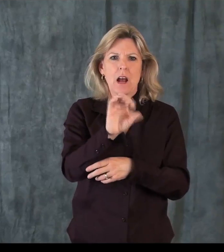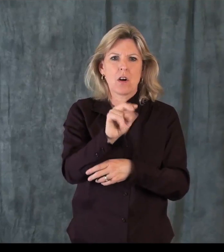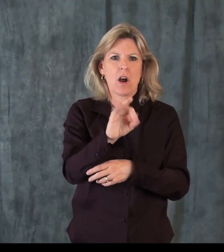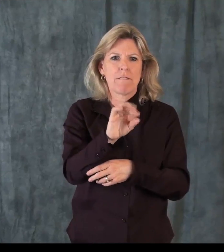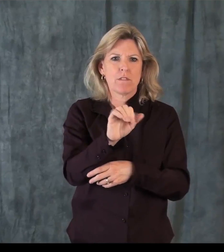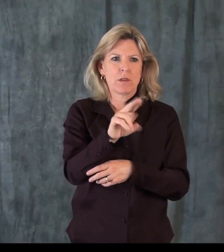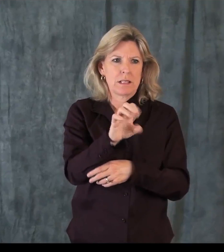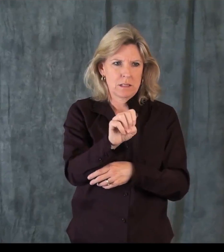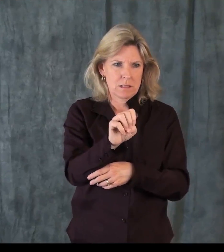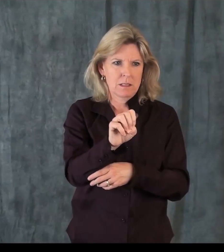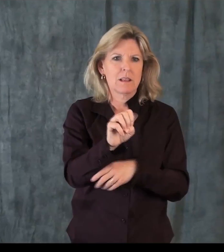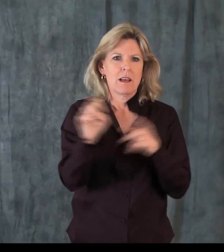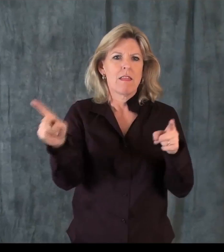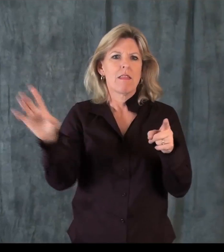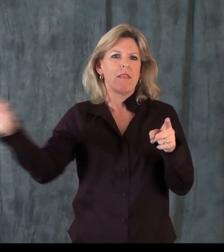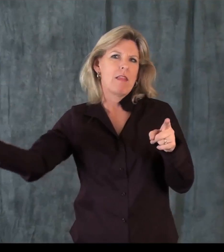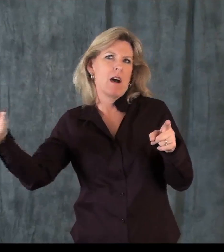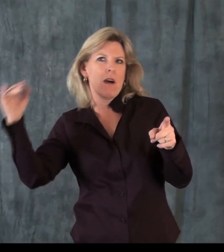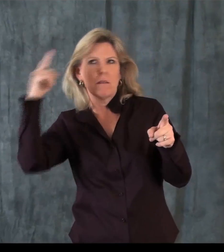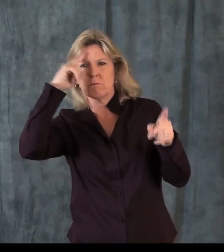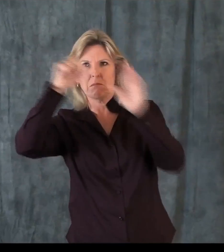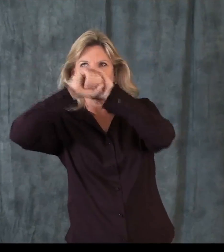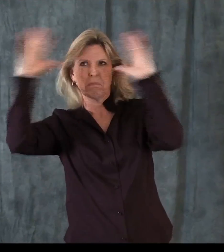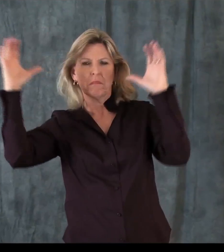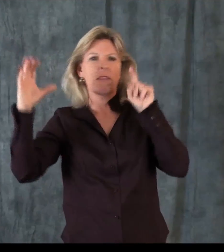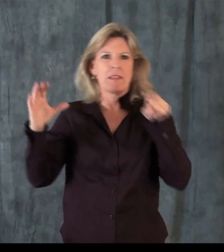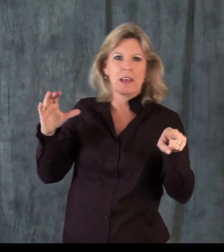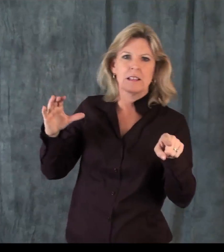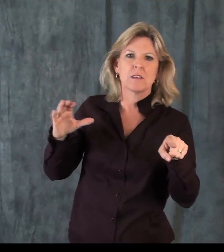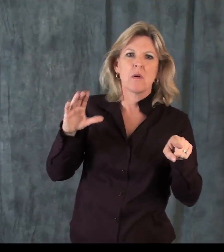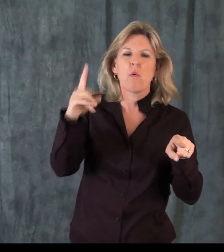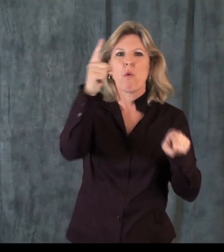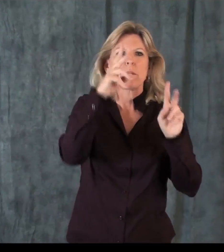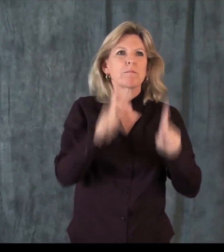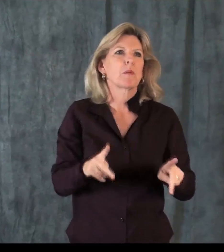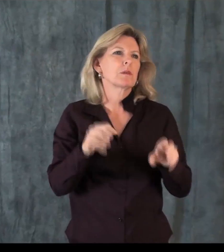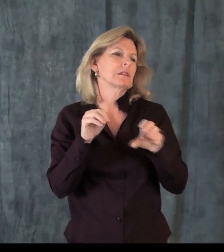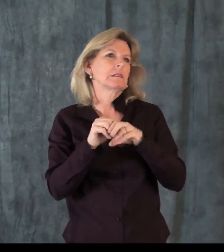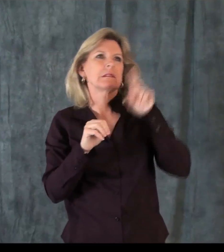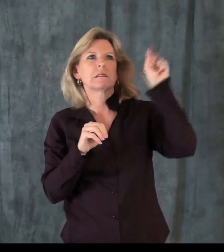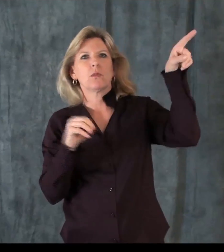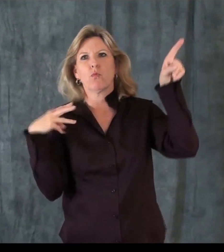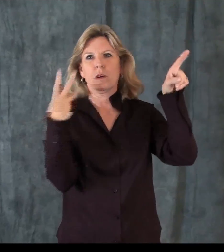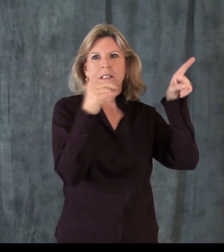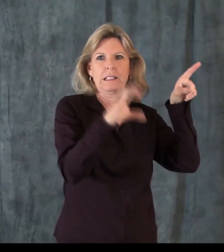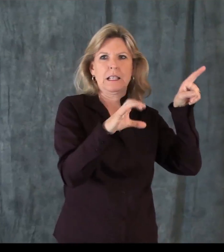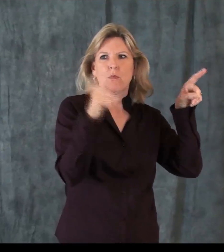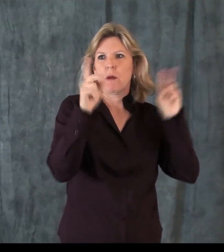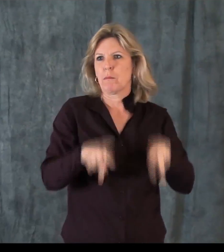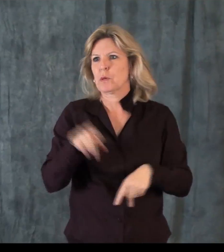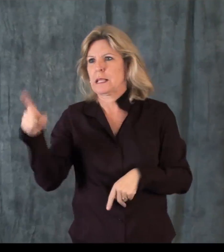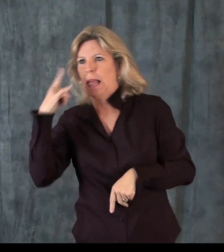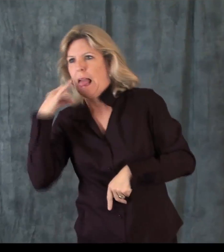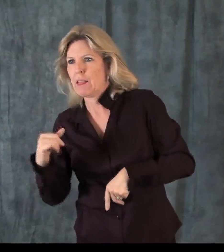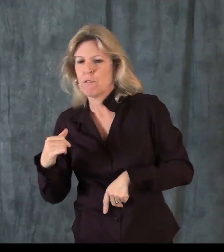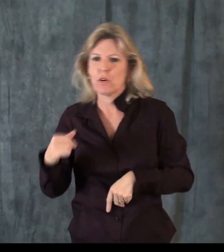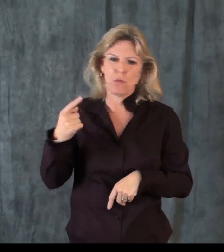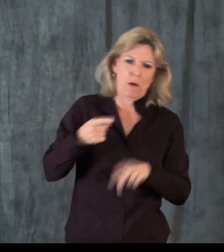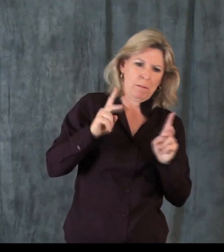teleconferencing. And so the notion is that you've got someone maybe, I don't know, in Washington DC and another